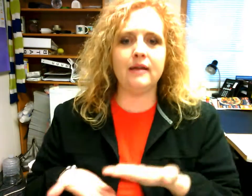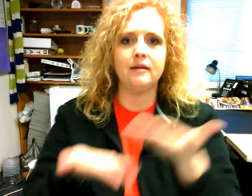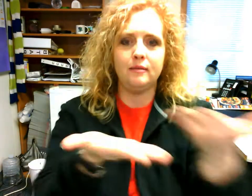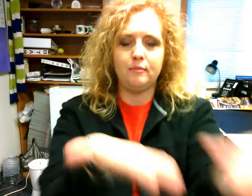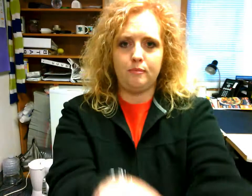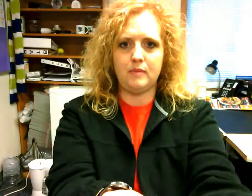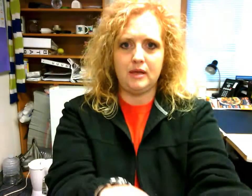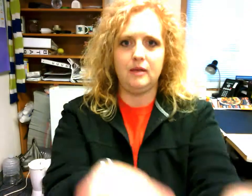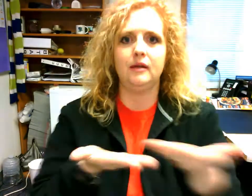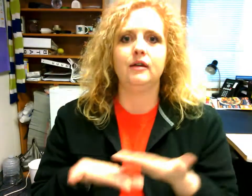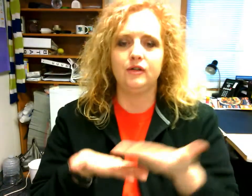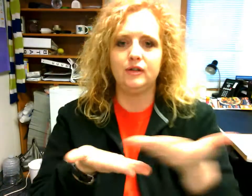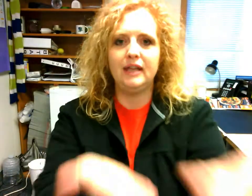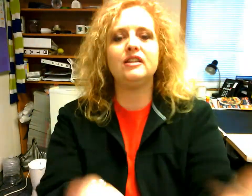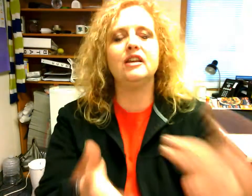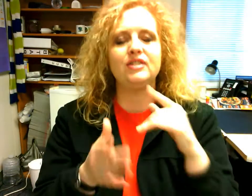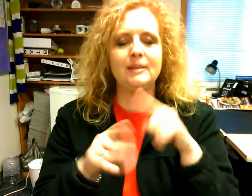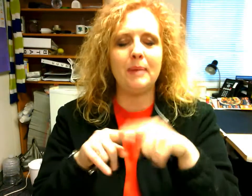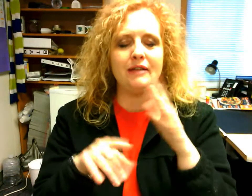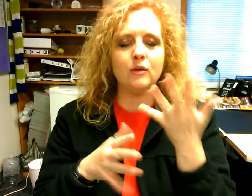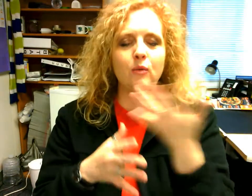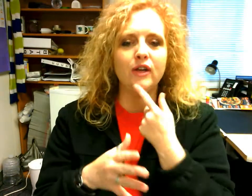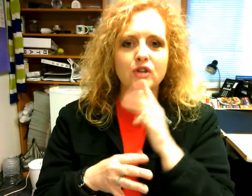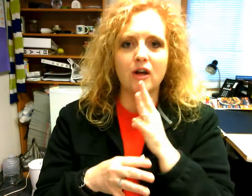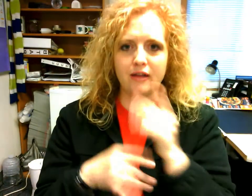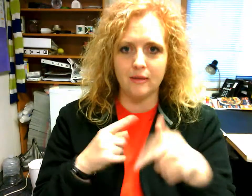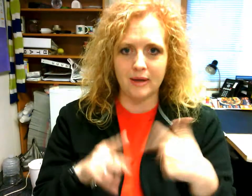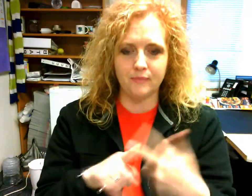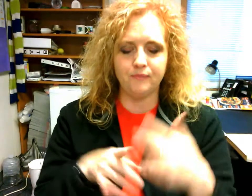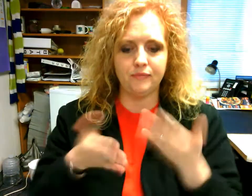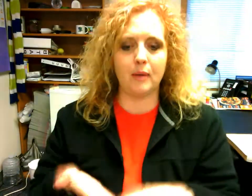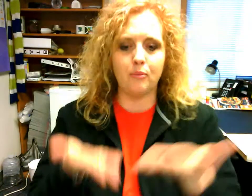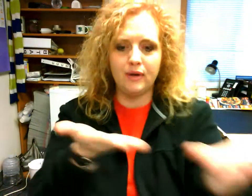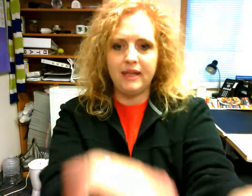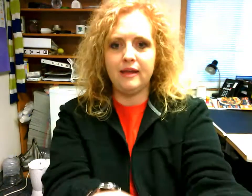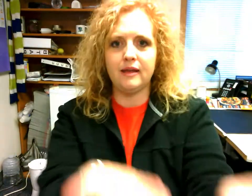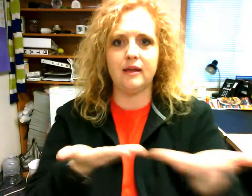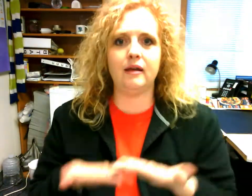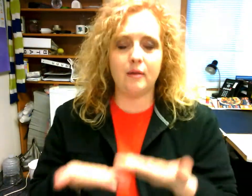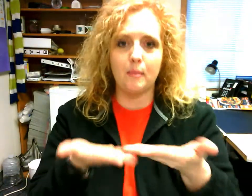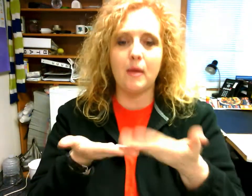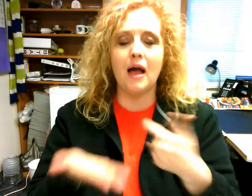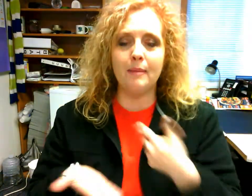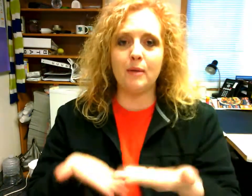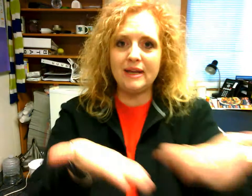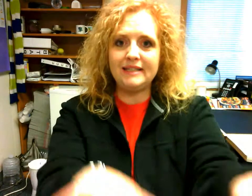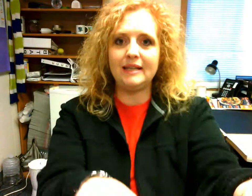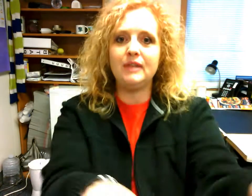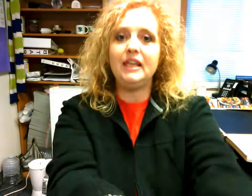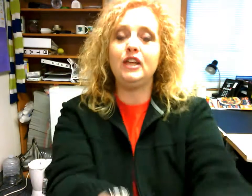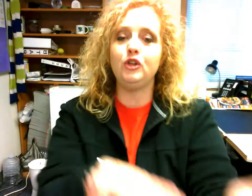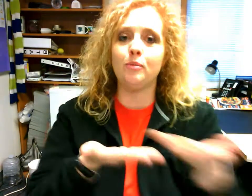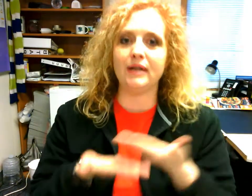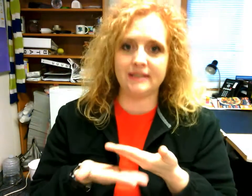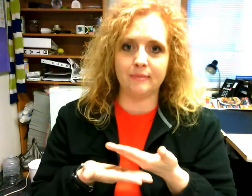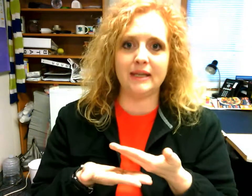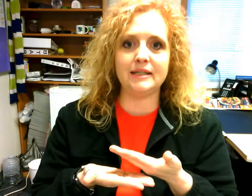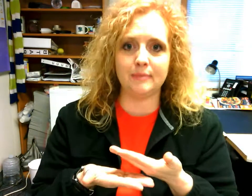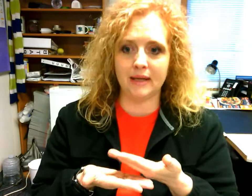it's it just depends on what you're talking about bringing and I'm gonna bring something can you bring something to me